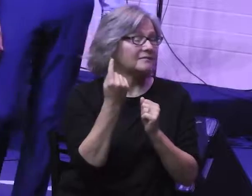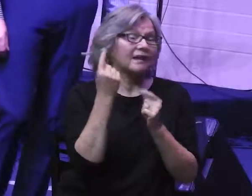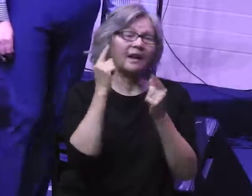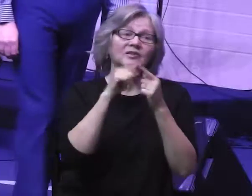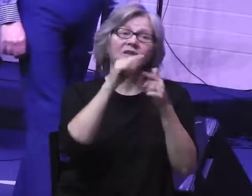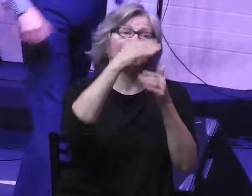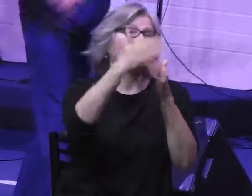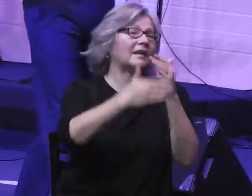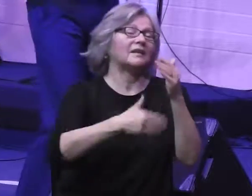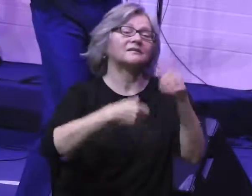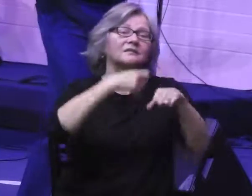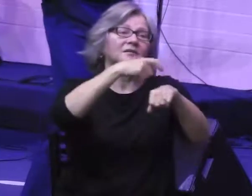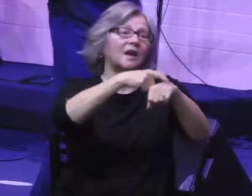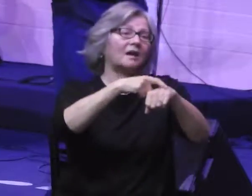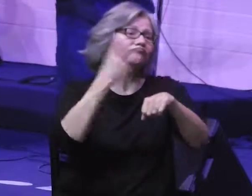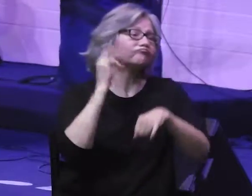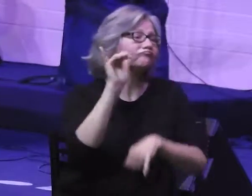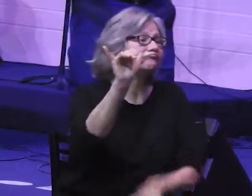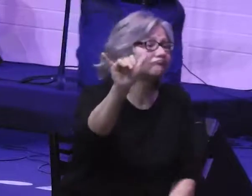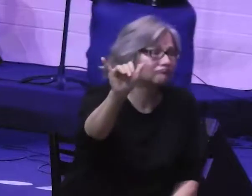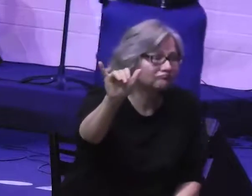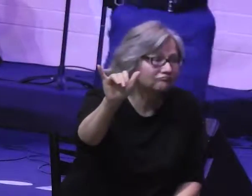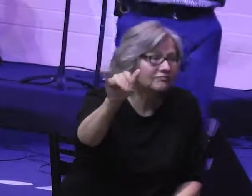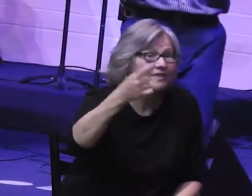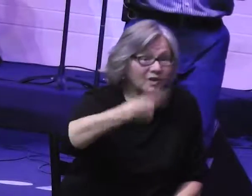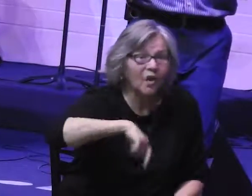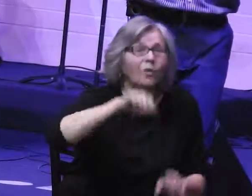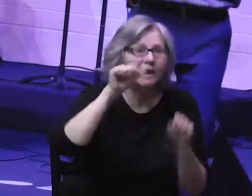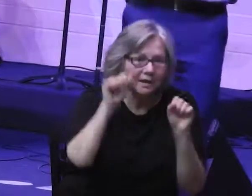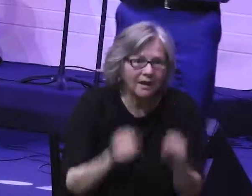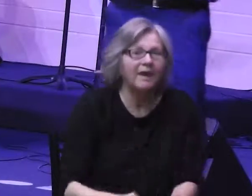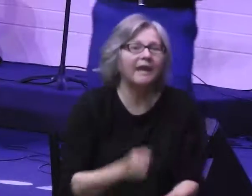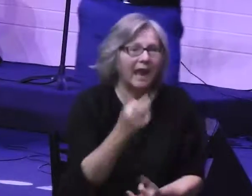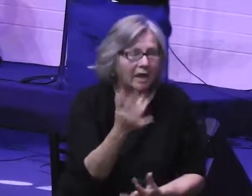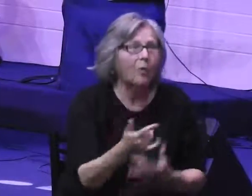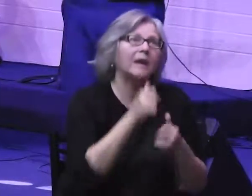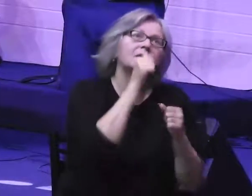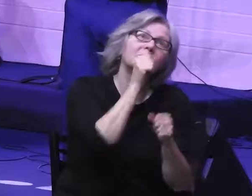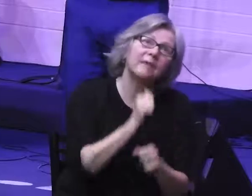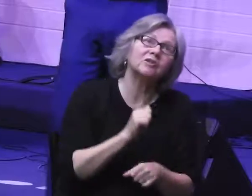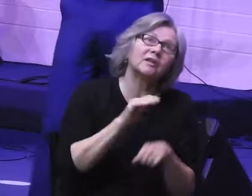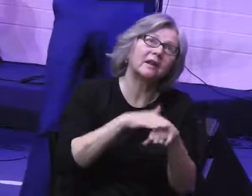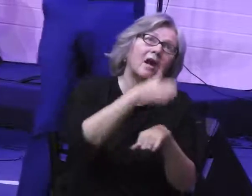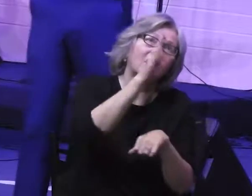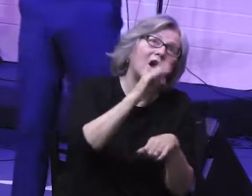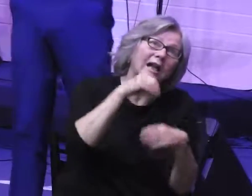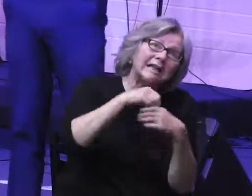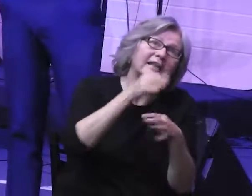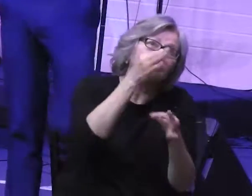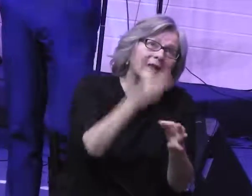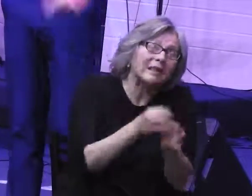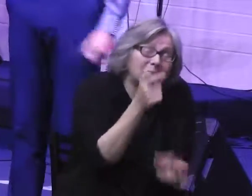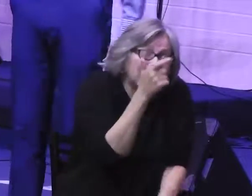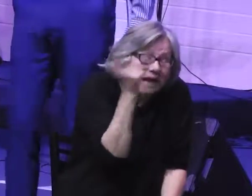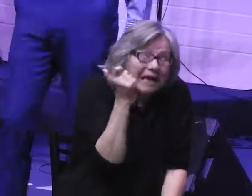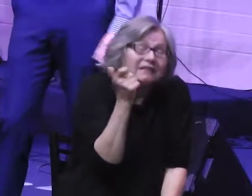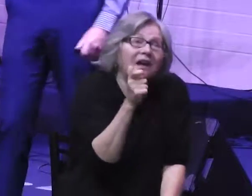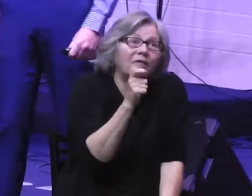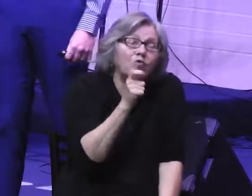very end of the age. So we can wait patiently on God in faith because